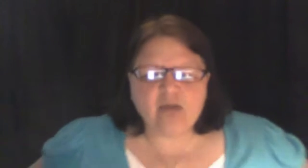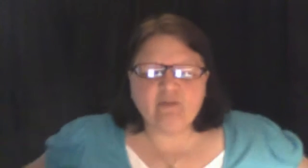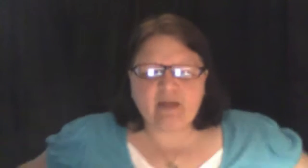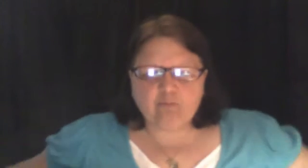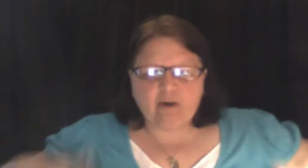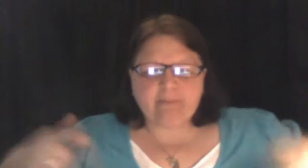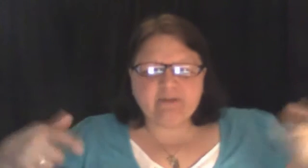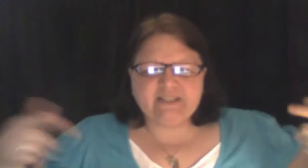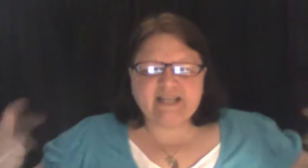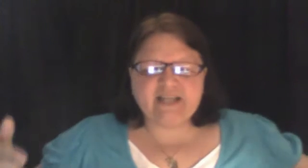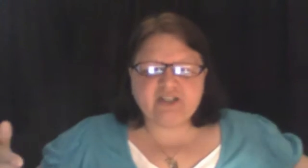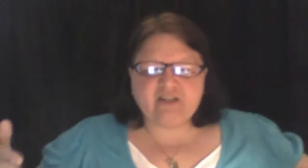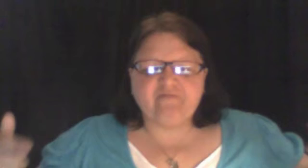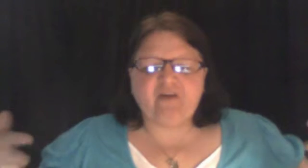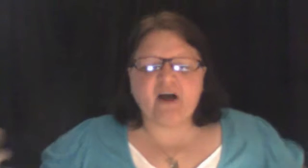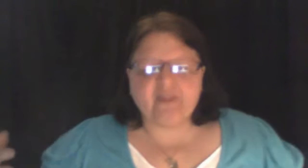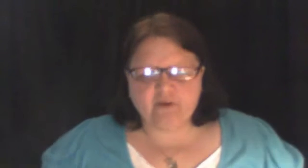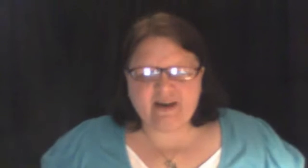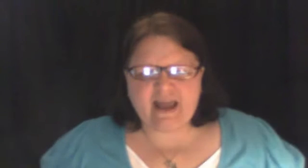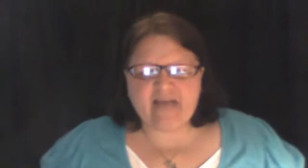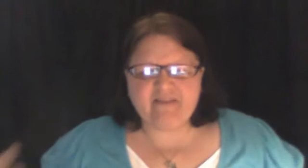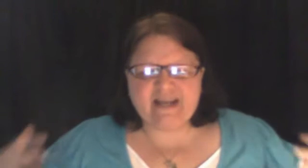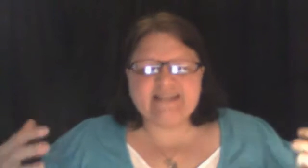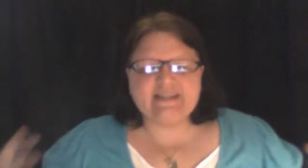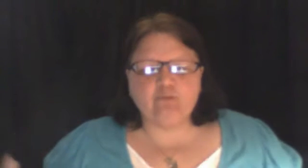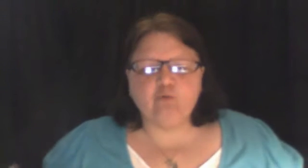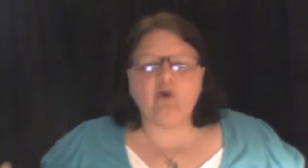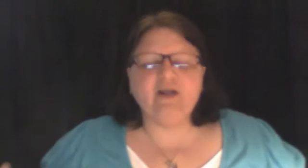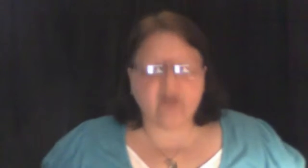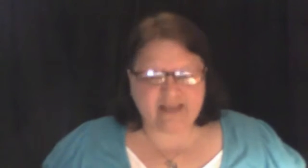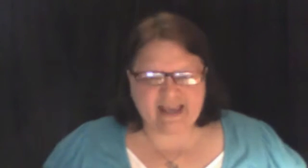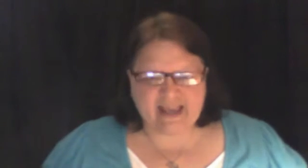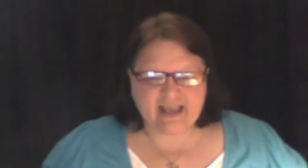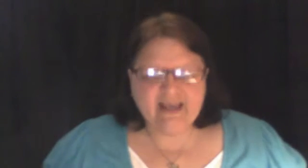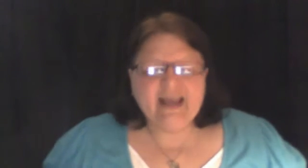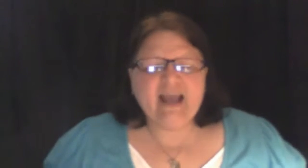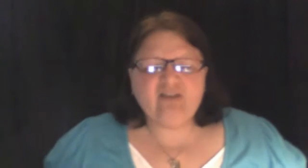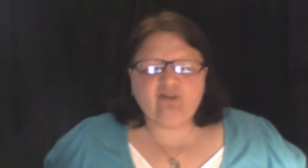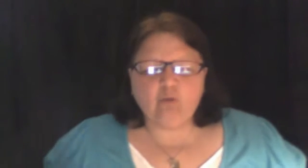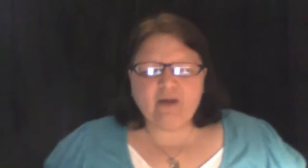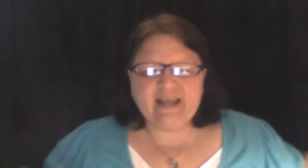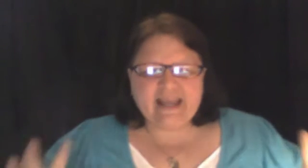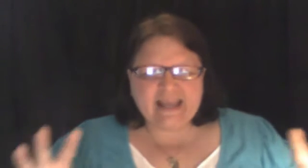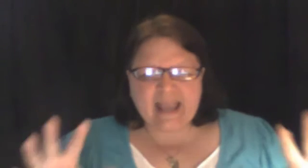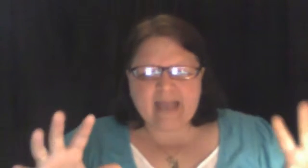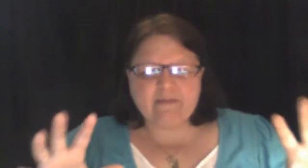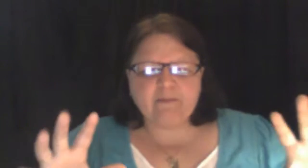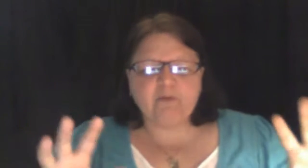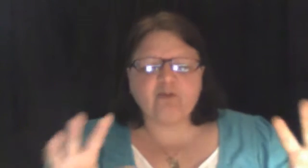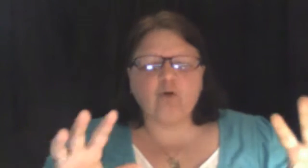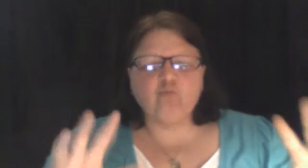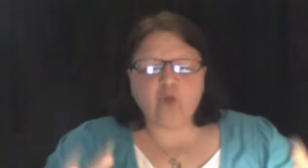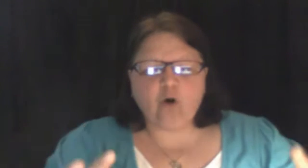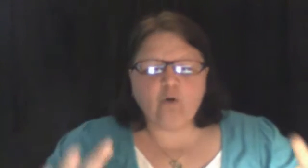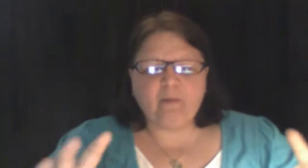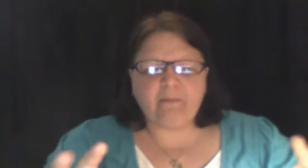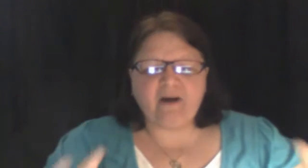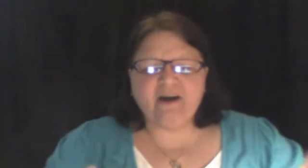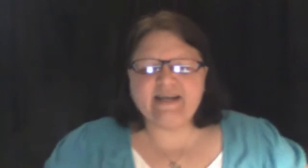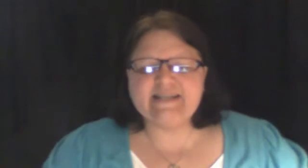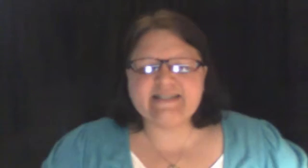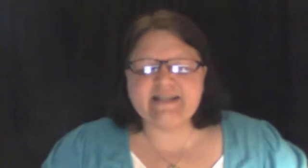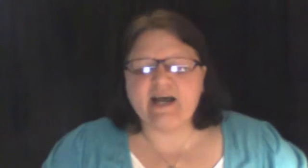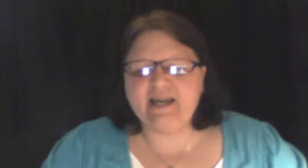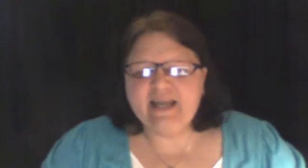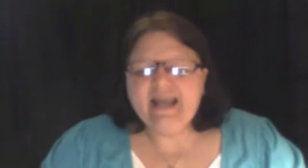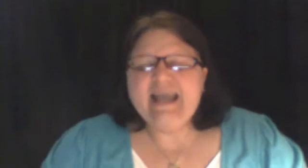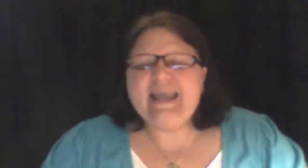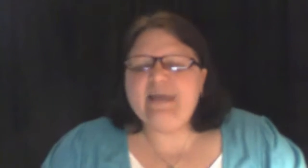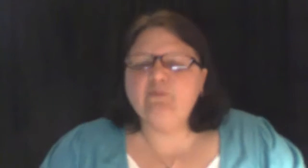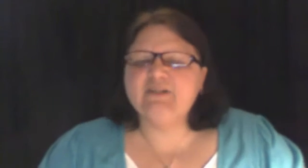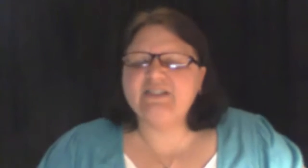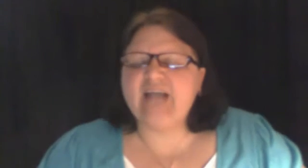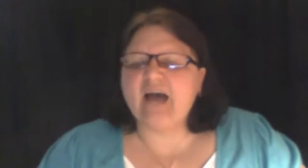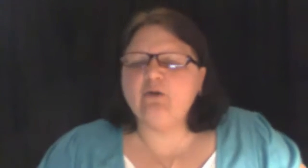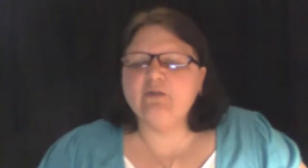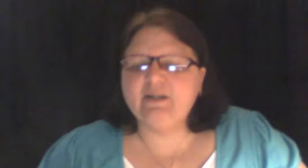that represents the father in heaven is a royal king. And so when he came and put the robe upon his son, he was not only